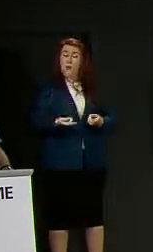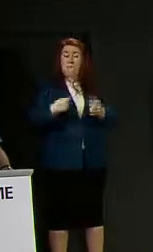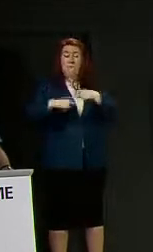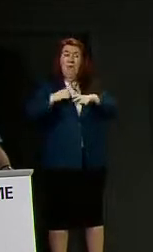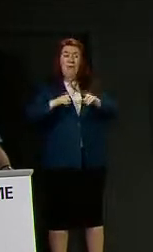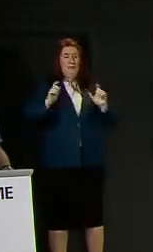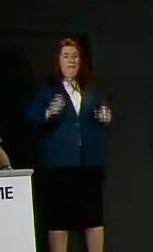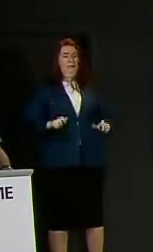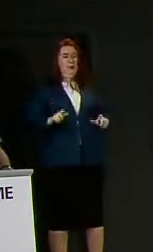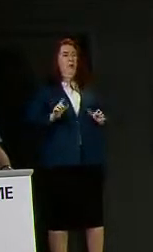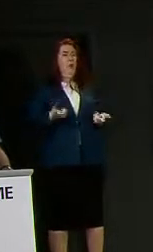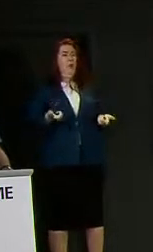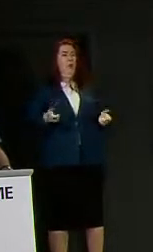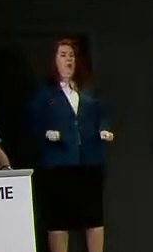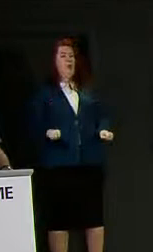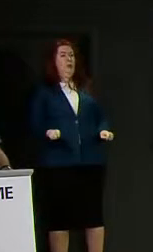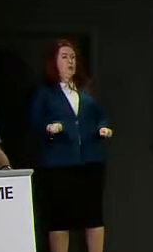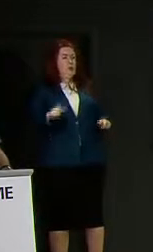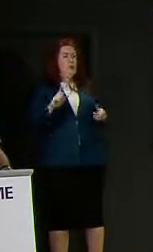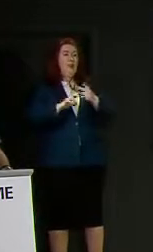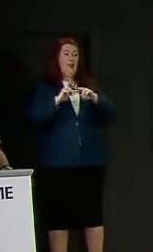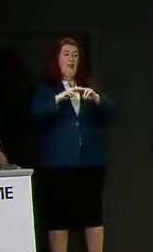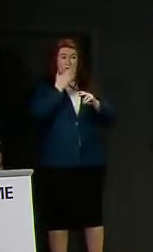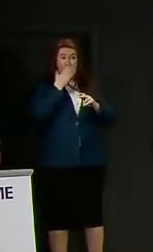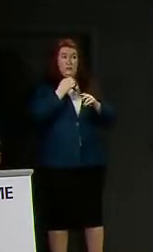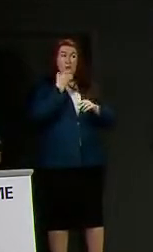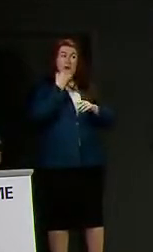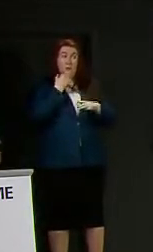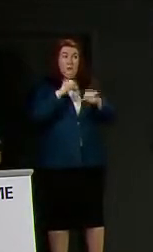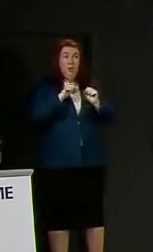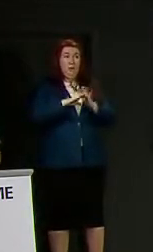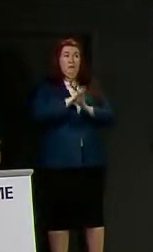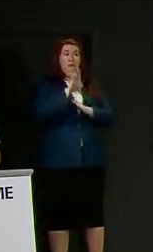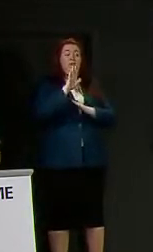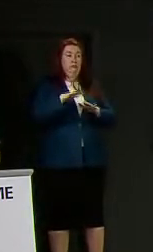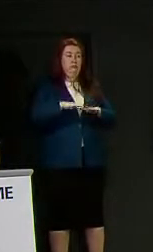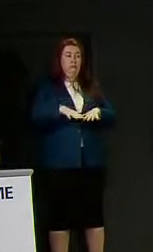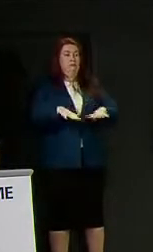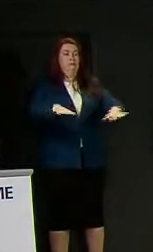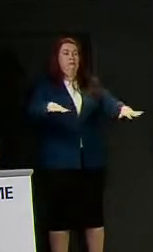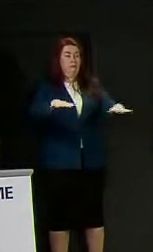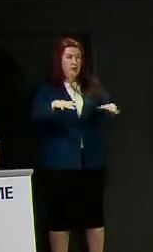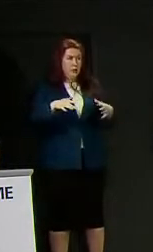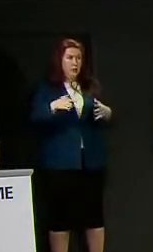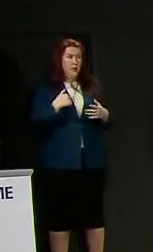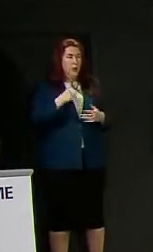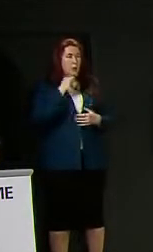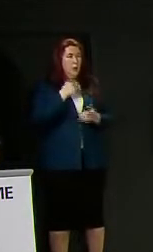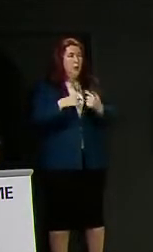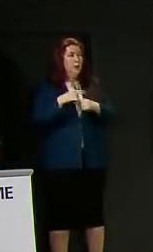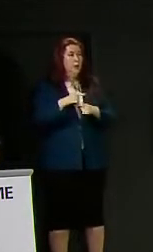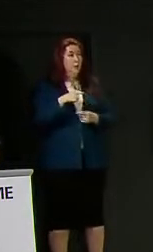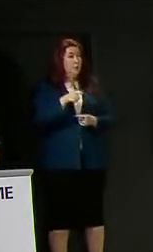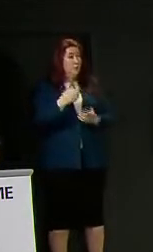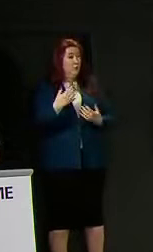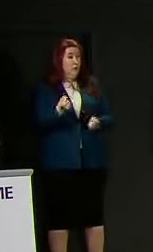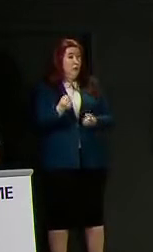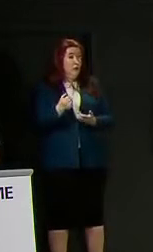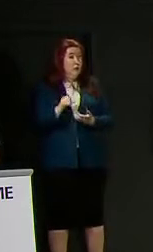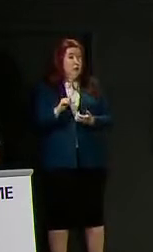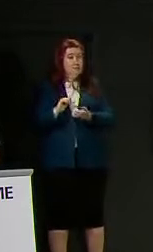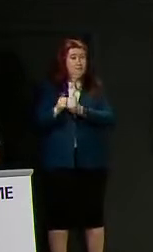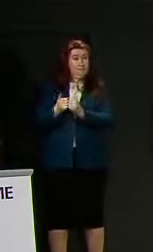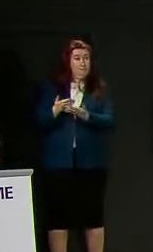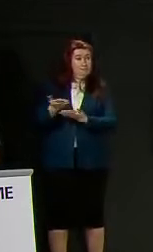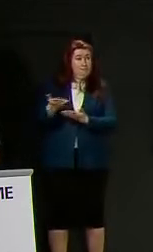again if the transmission starts to rise again do you have an assurance from the Chancellor that